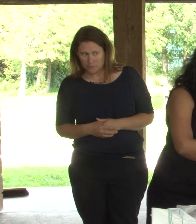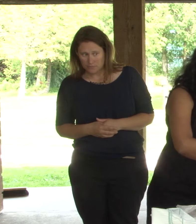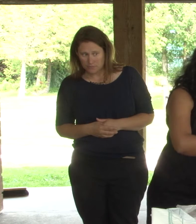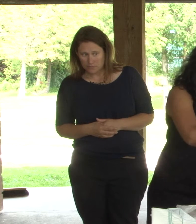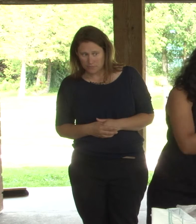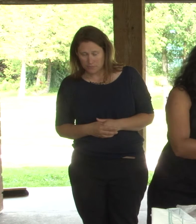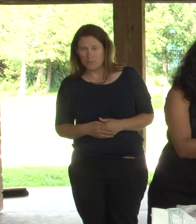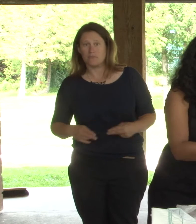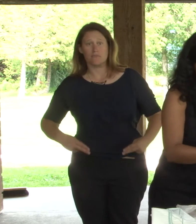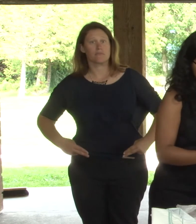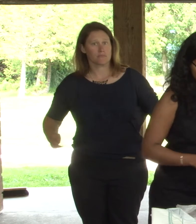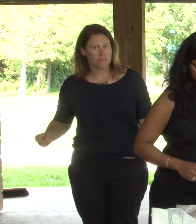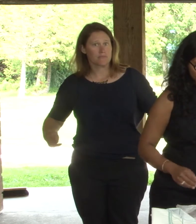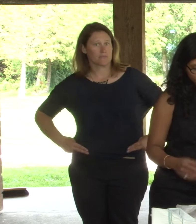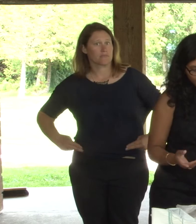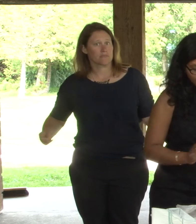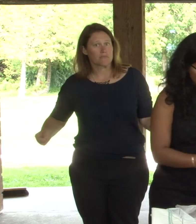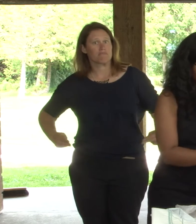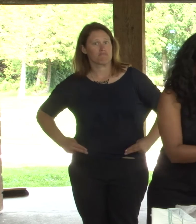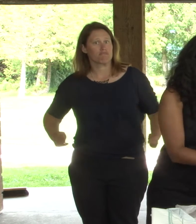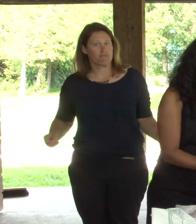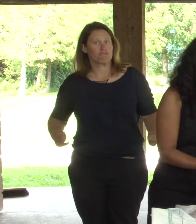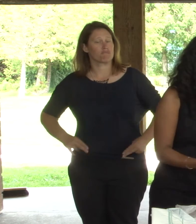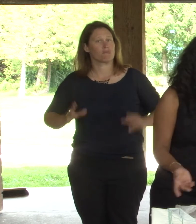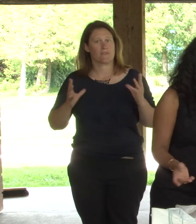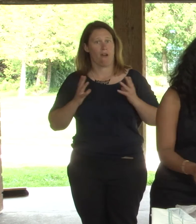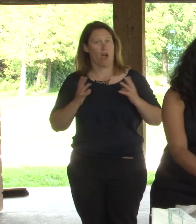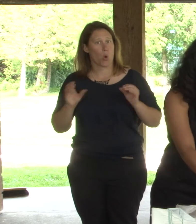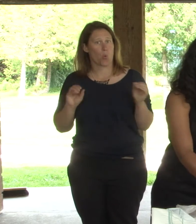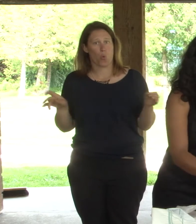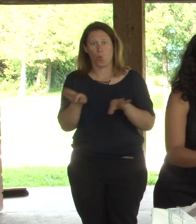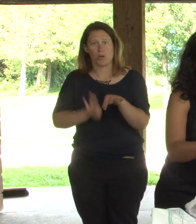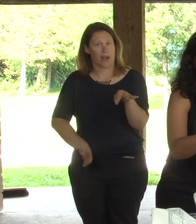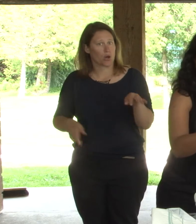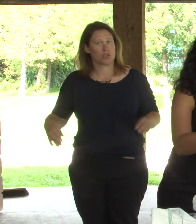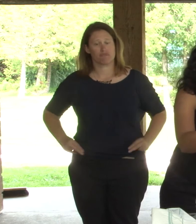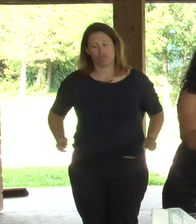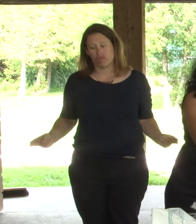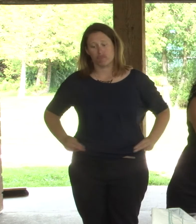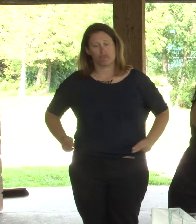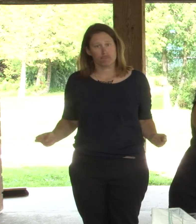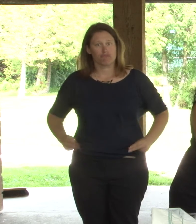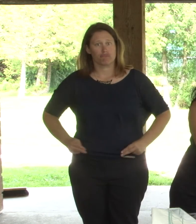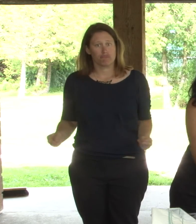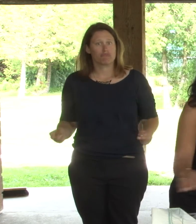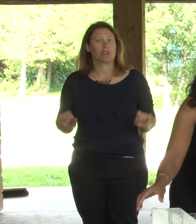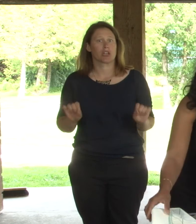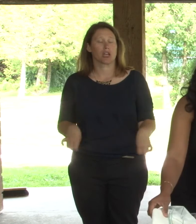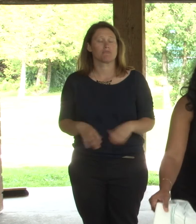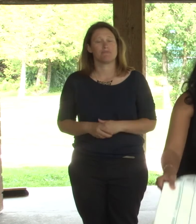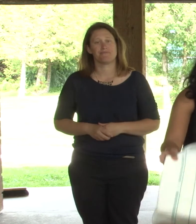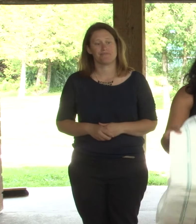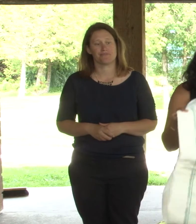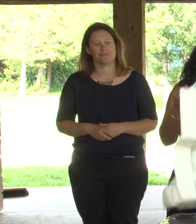then, uh, and then you can resell them again and again for, and they, they don't even tear and then they, they last for quite a long time. And